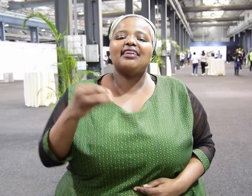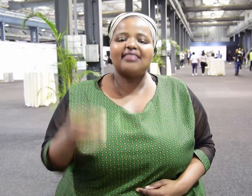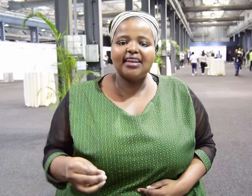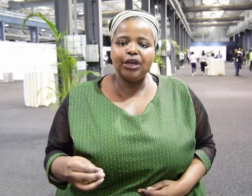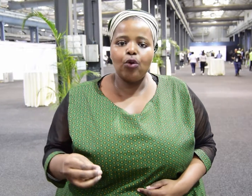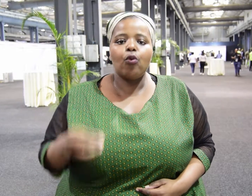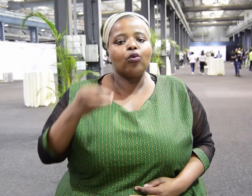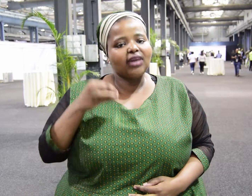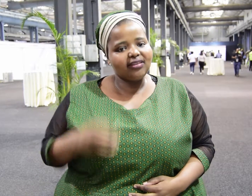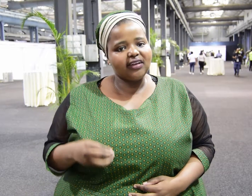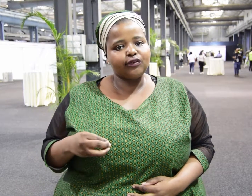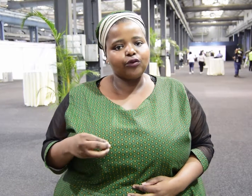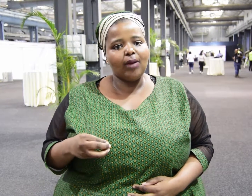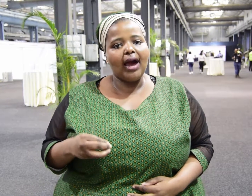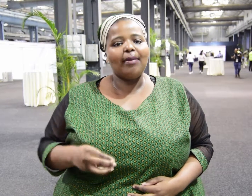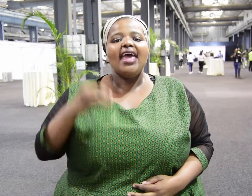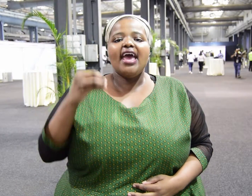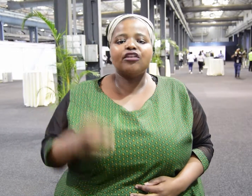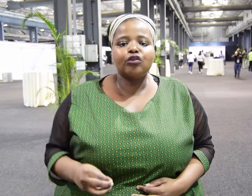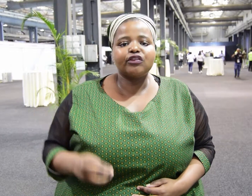that there have